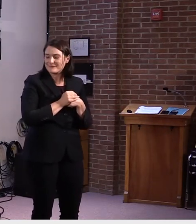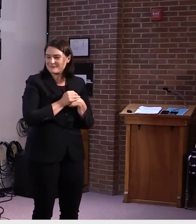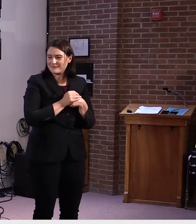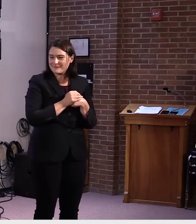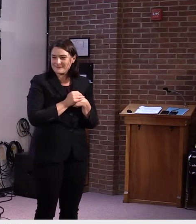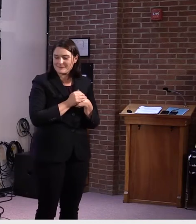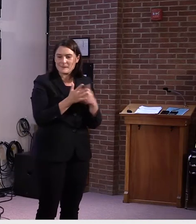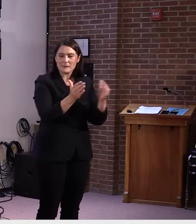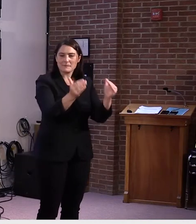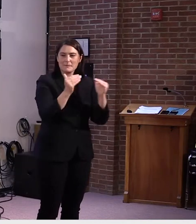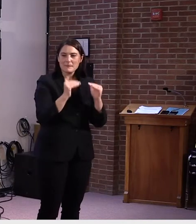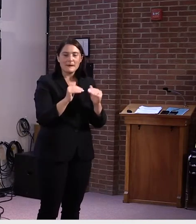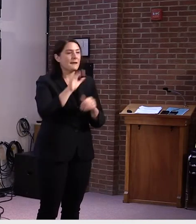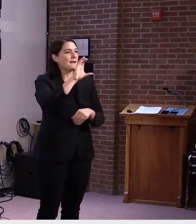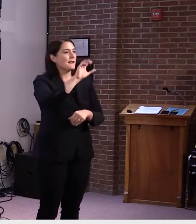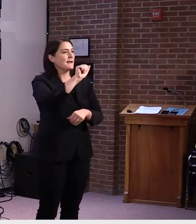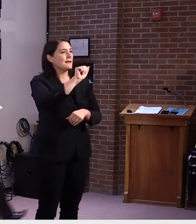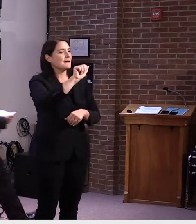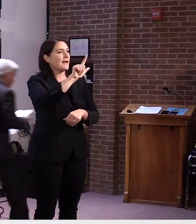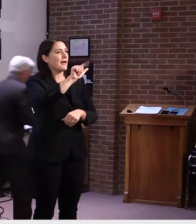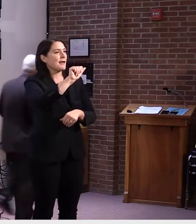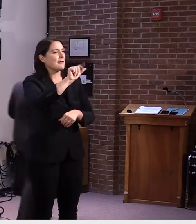Andrew McGregor, the Caledonia Record.